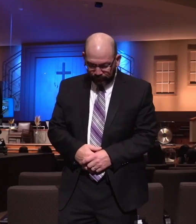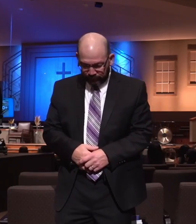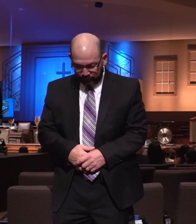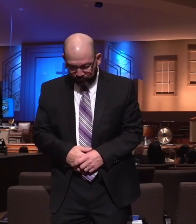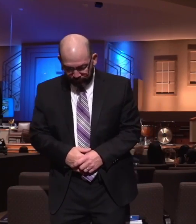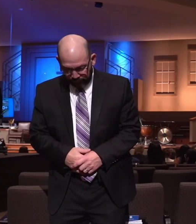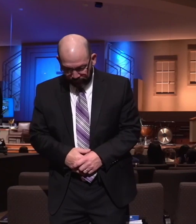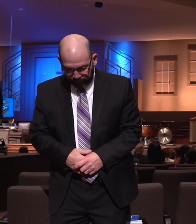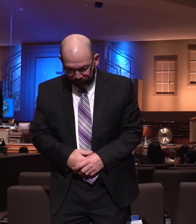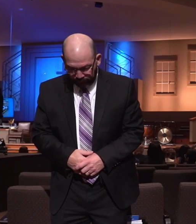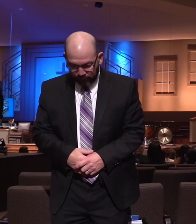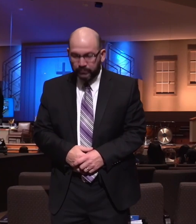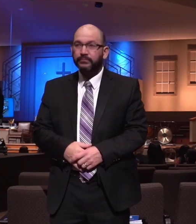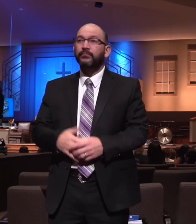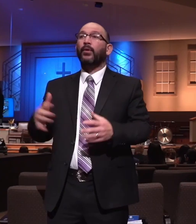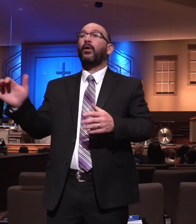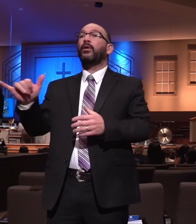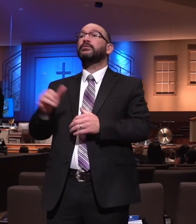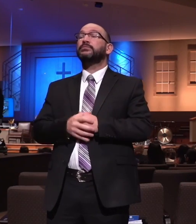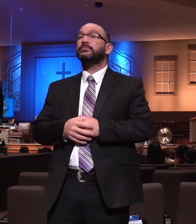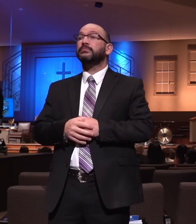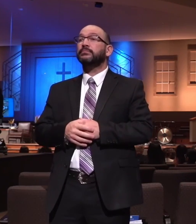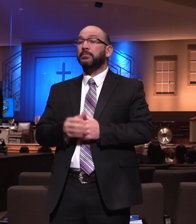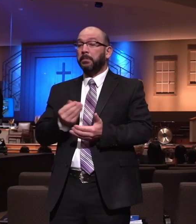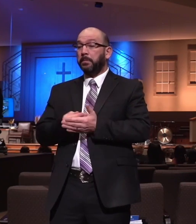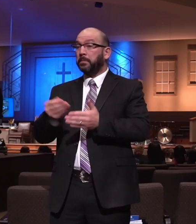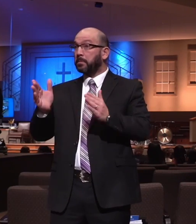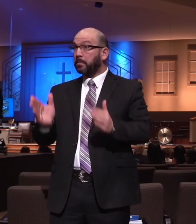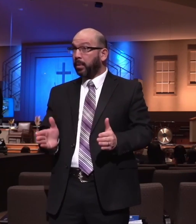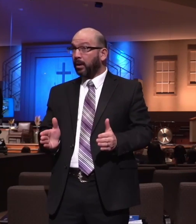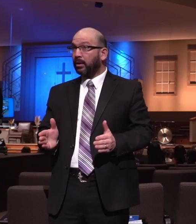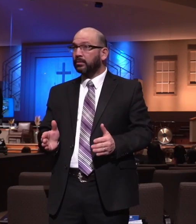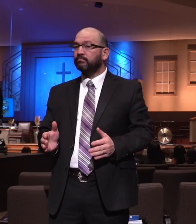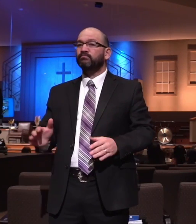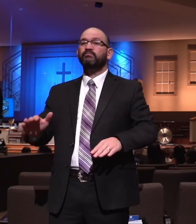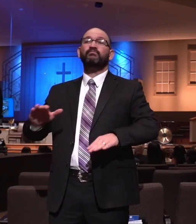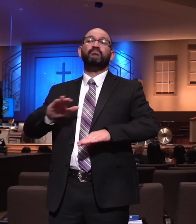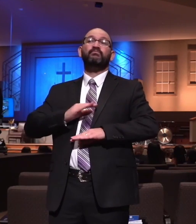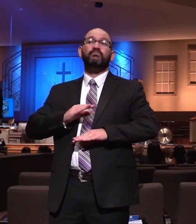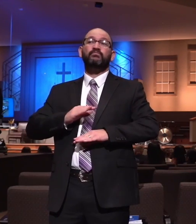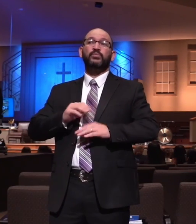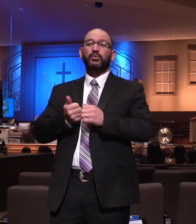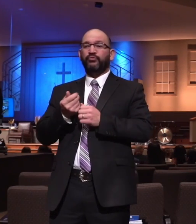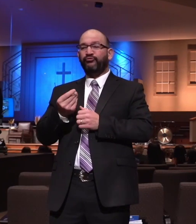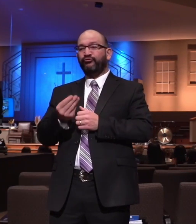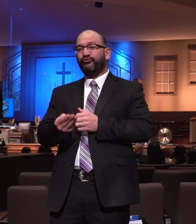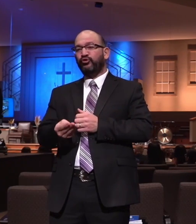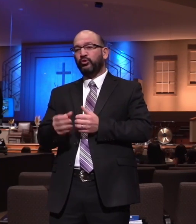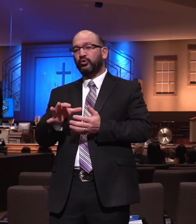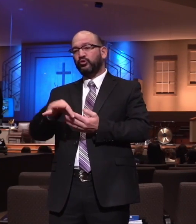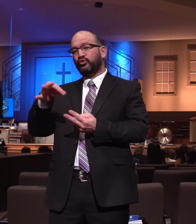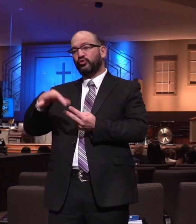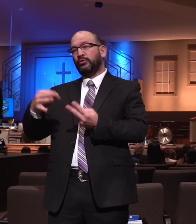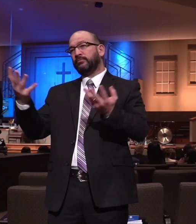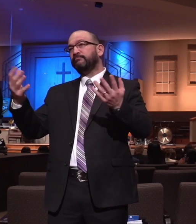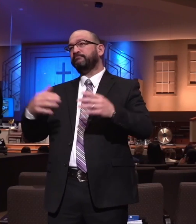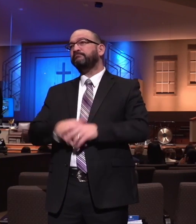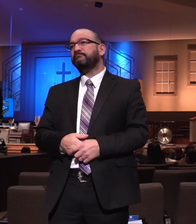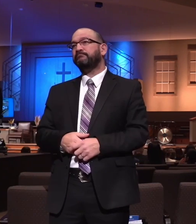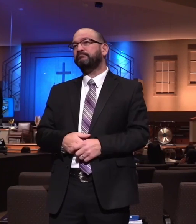They say that consumers are now getting content again with fewer choices. People are coming to